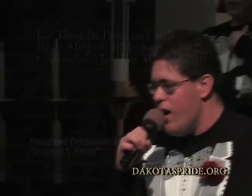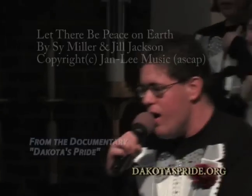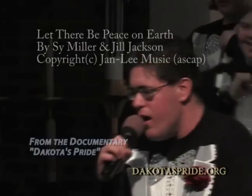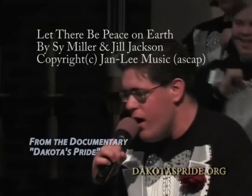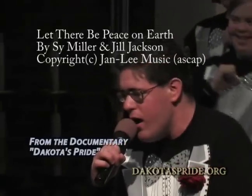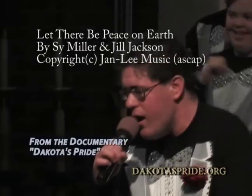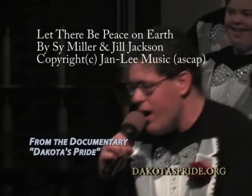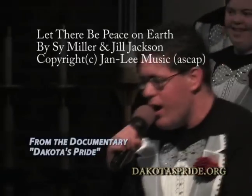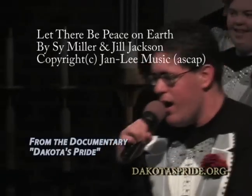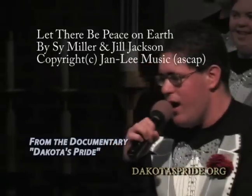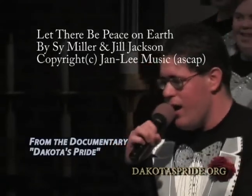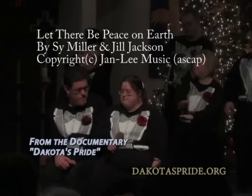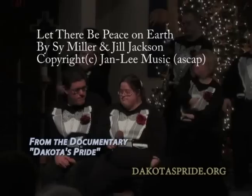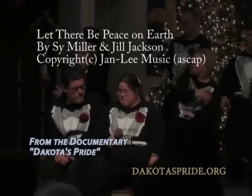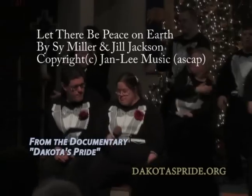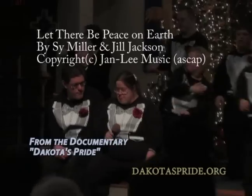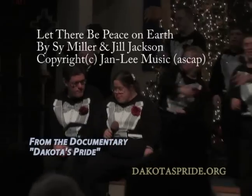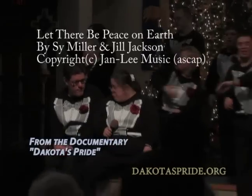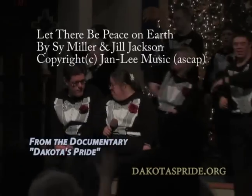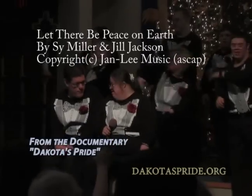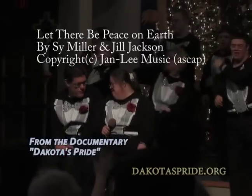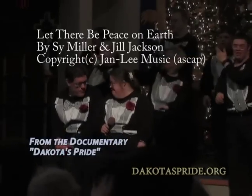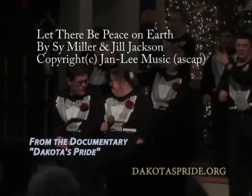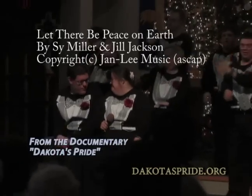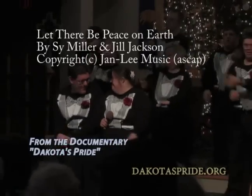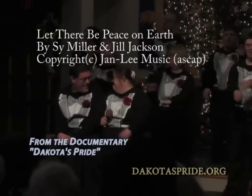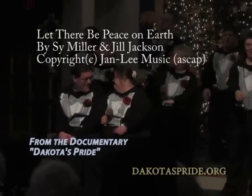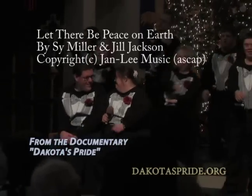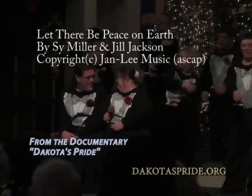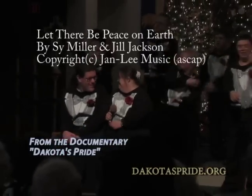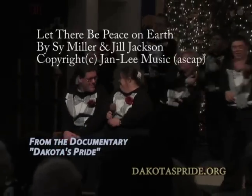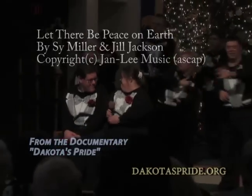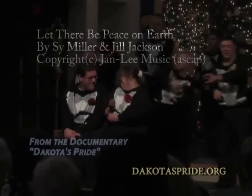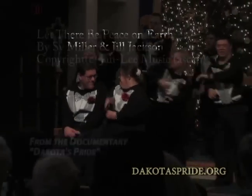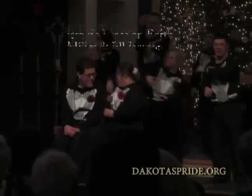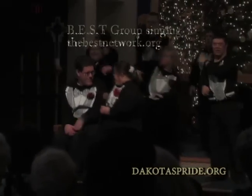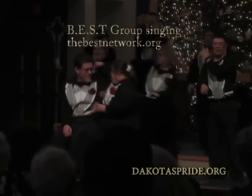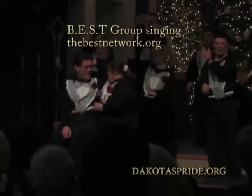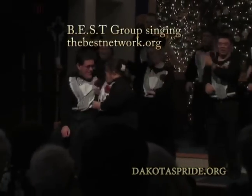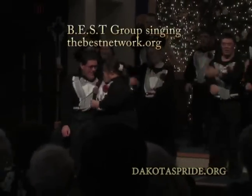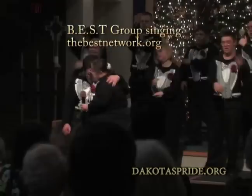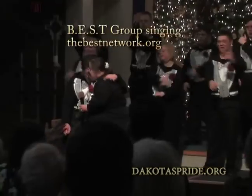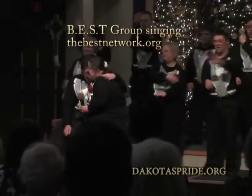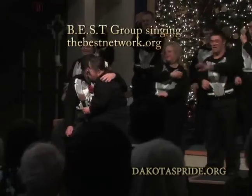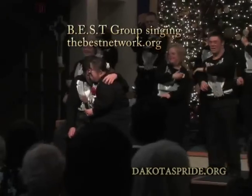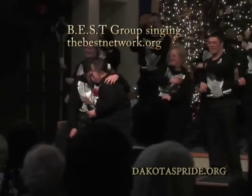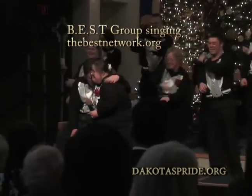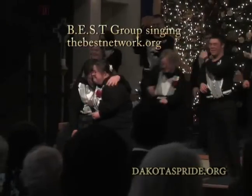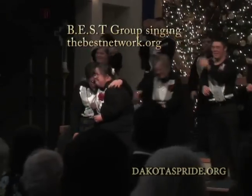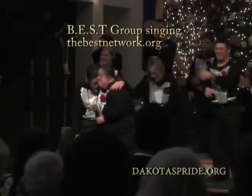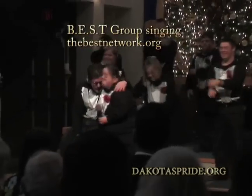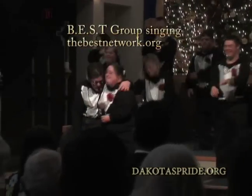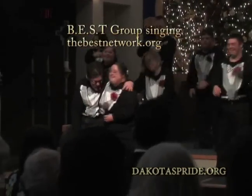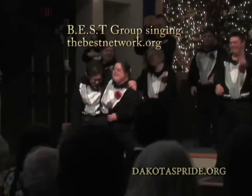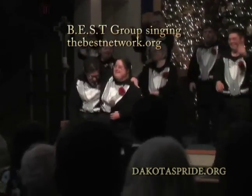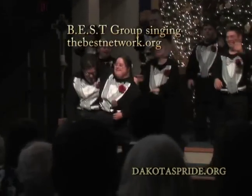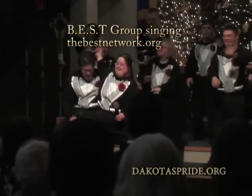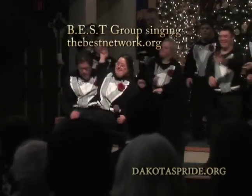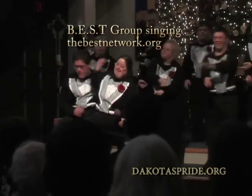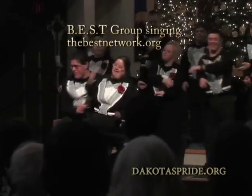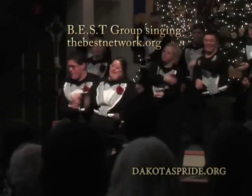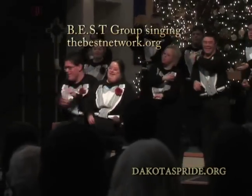be peace on